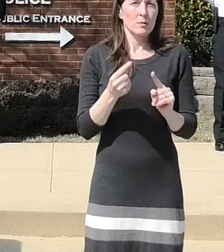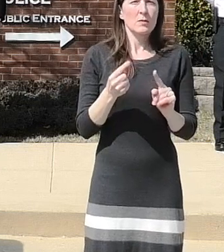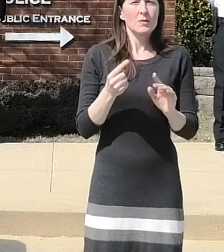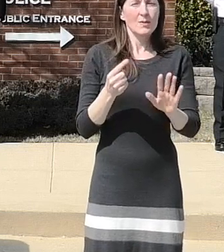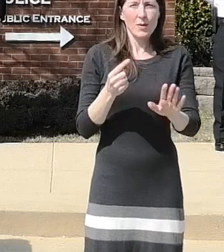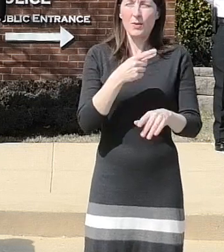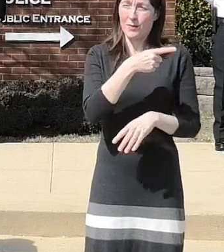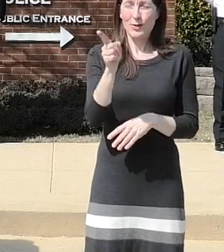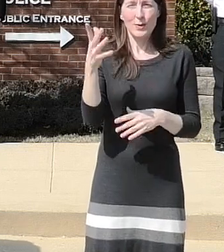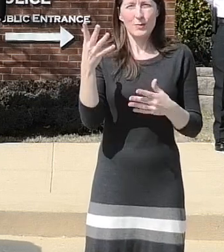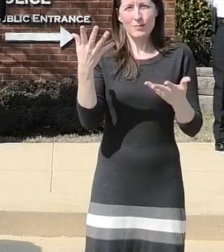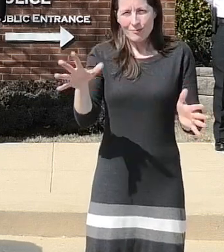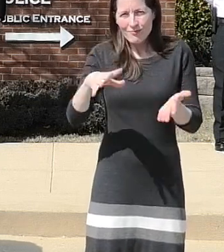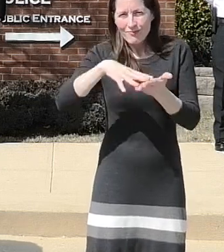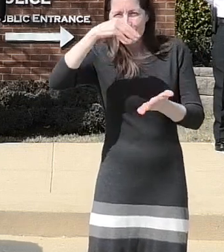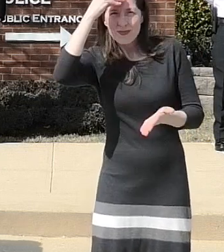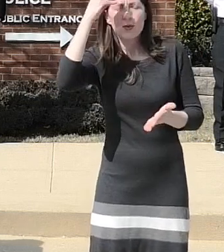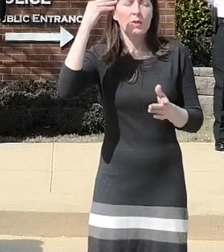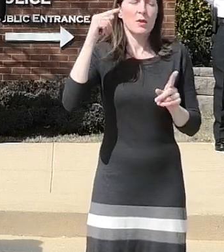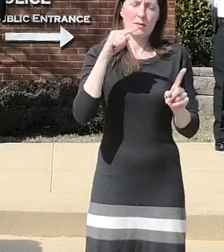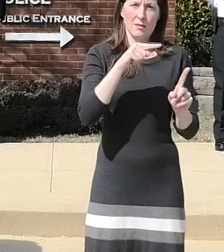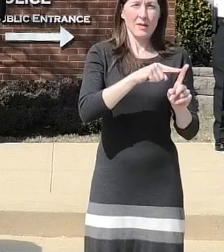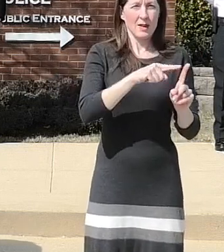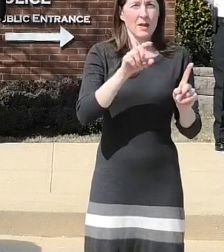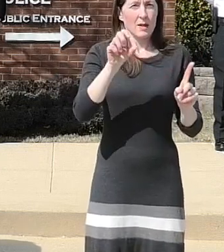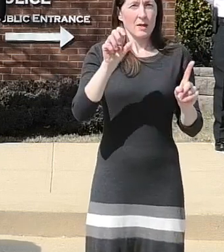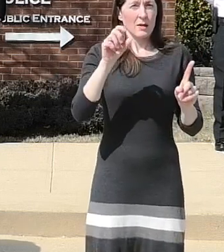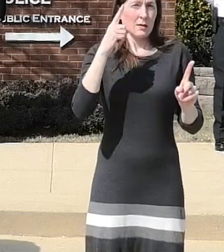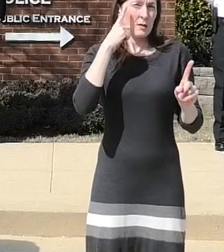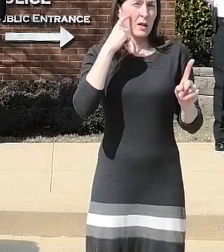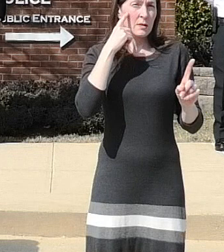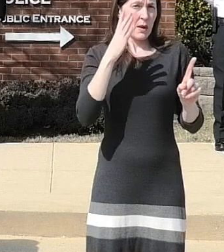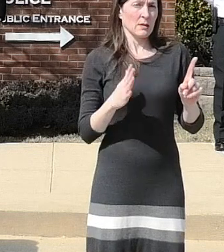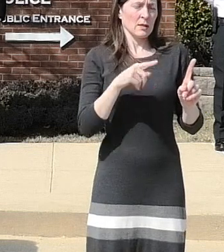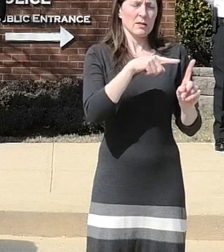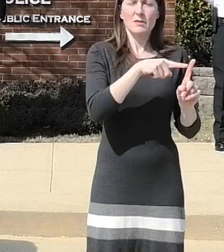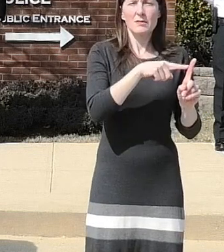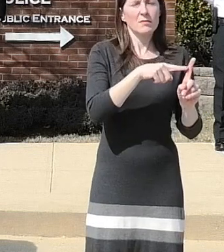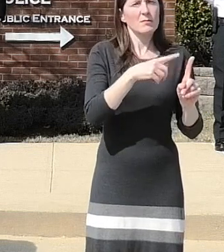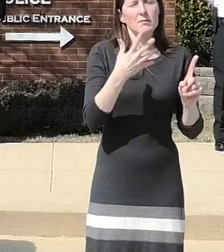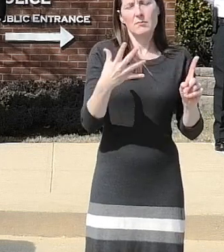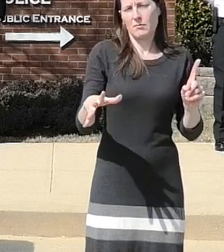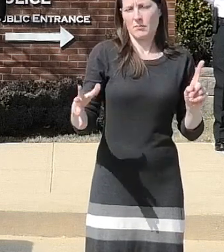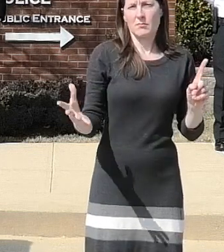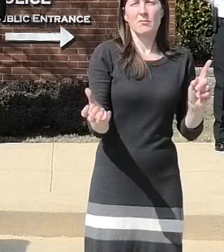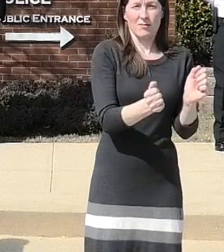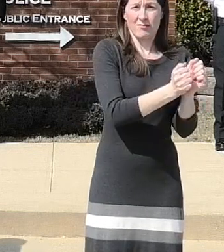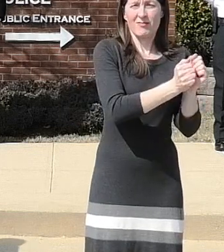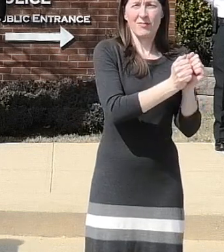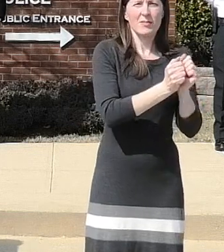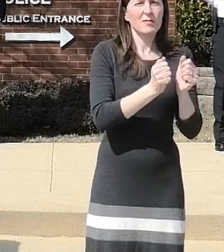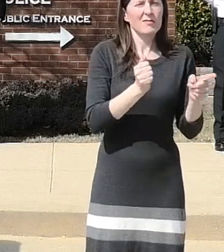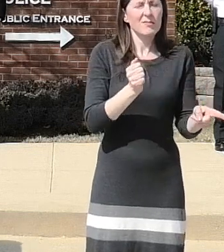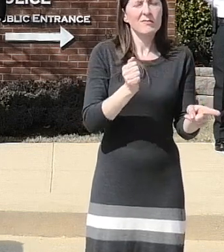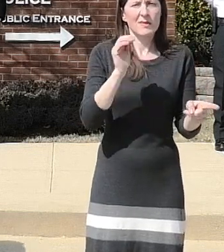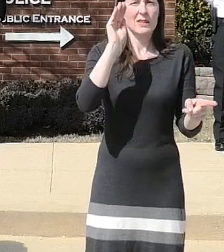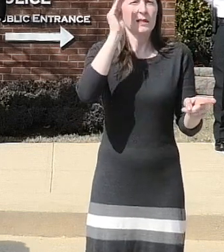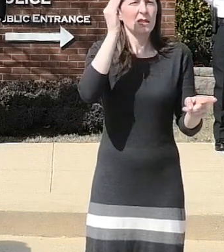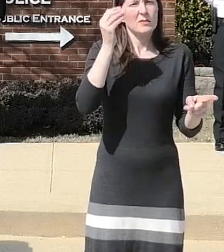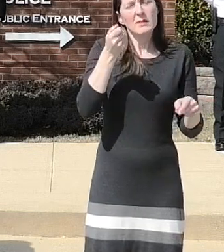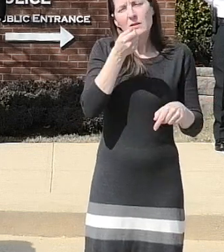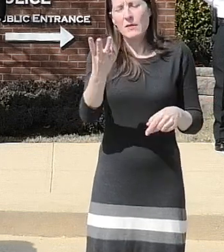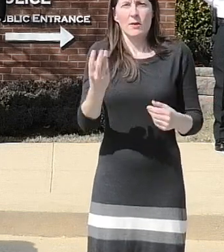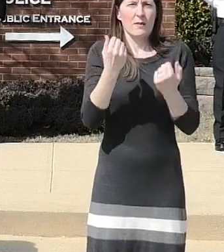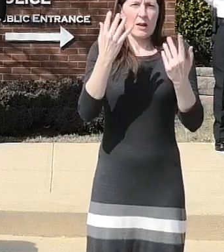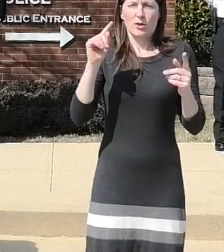suspect is reported to be involved in arson fires across multiple jurisdictions spanning many years i am thankful for the joint efforts